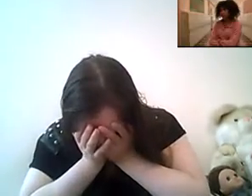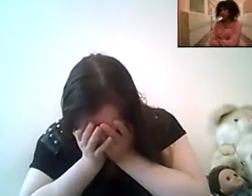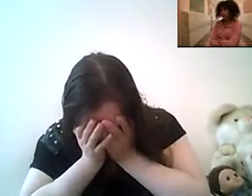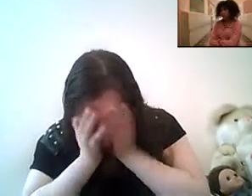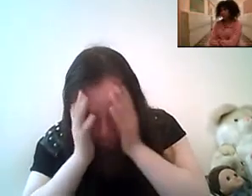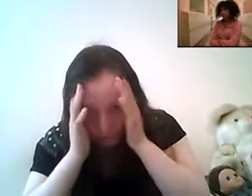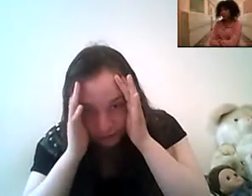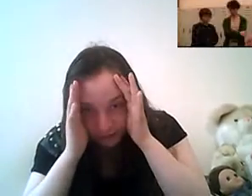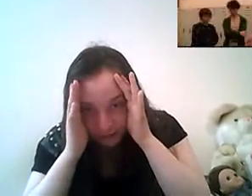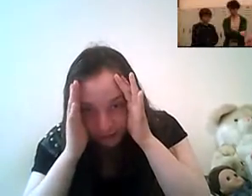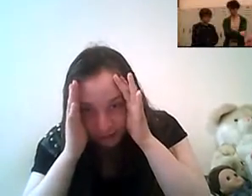really